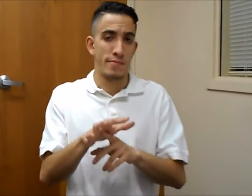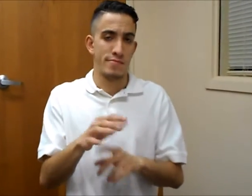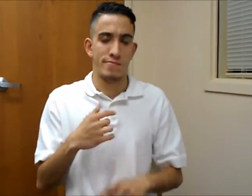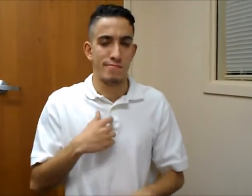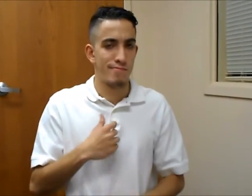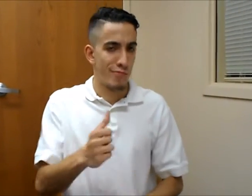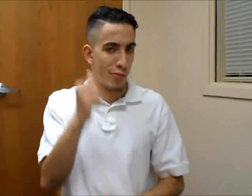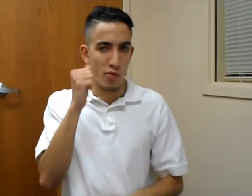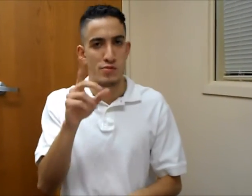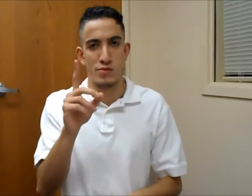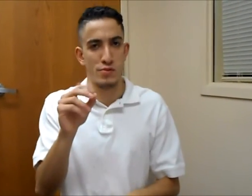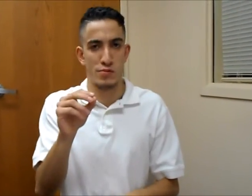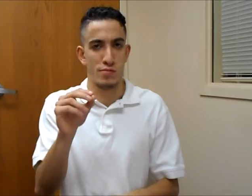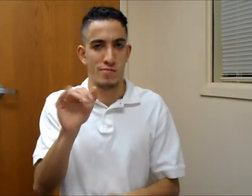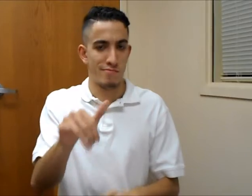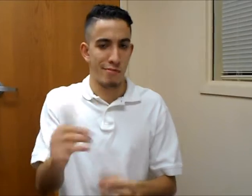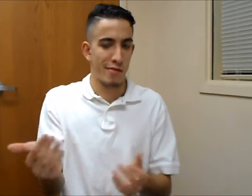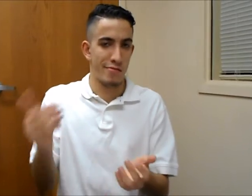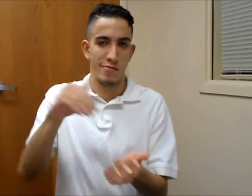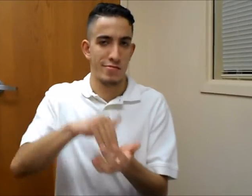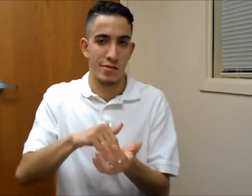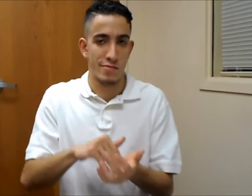I promise I won't do that again.